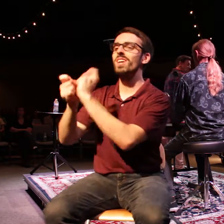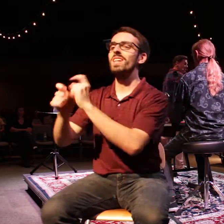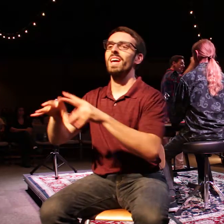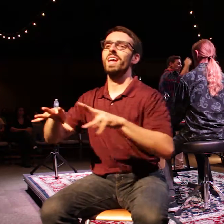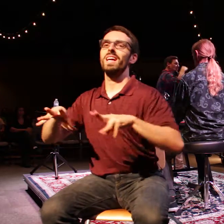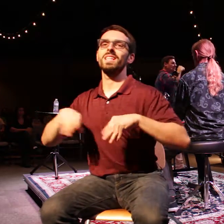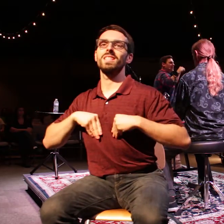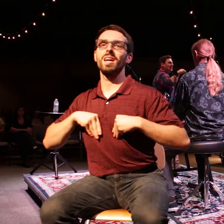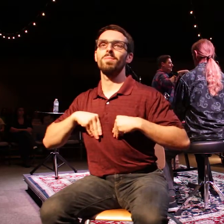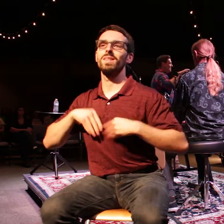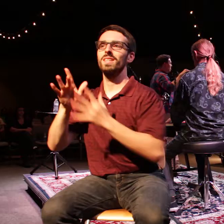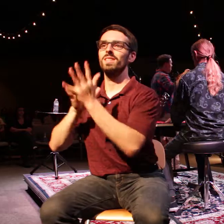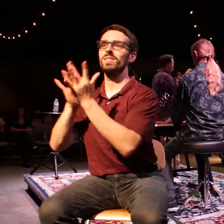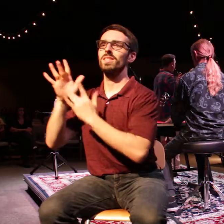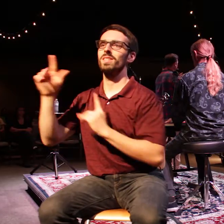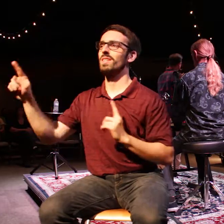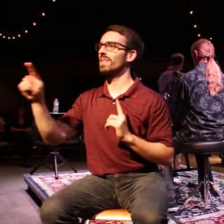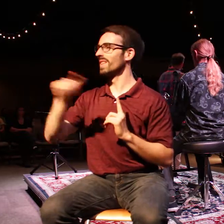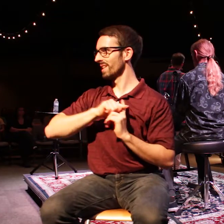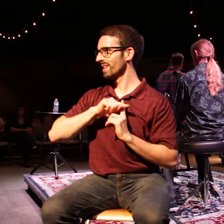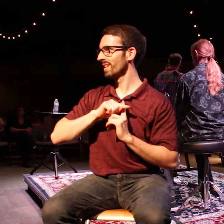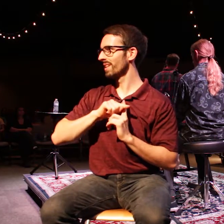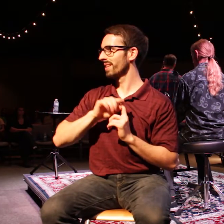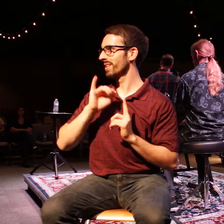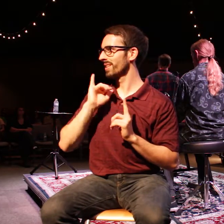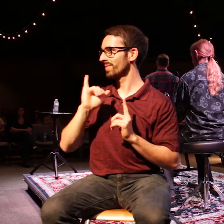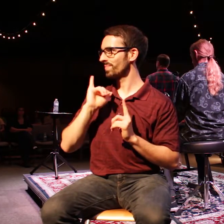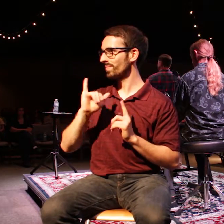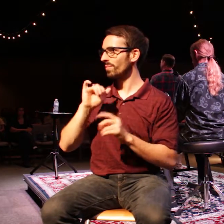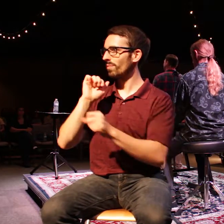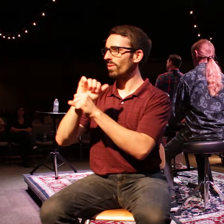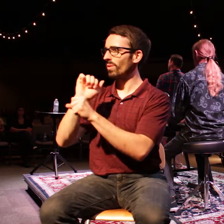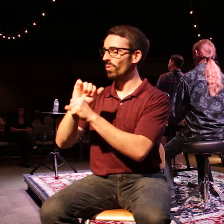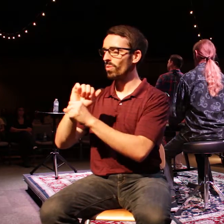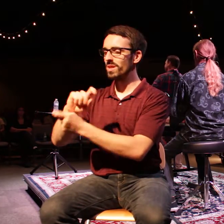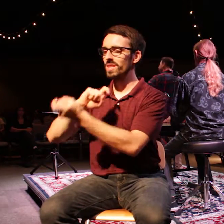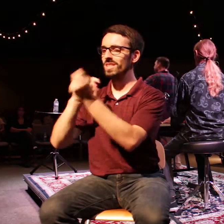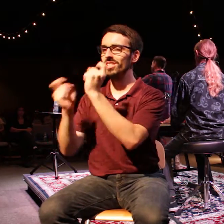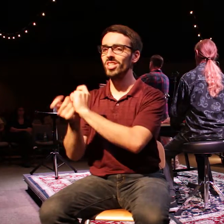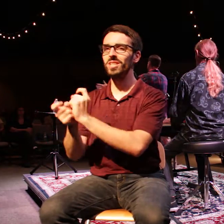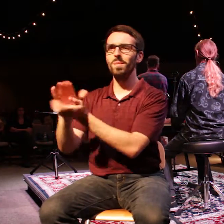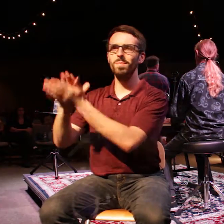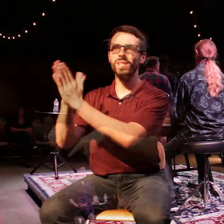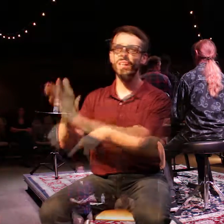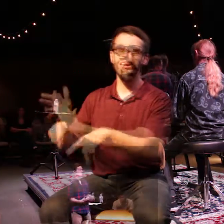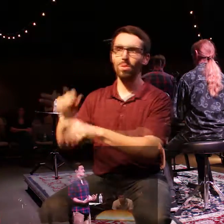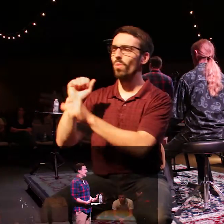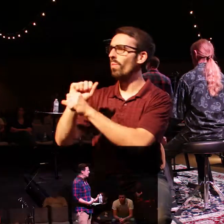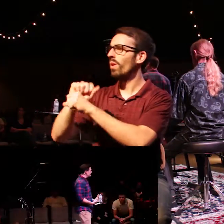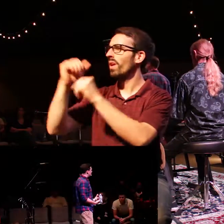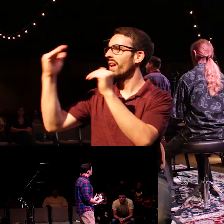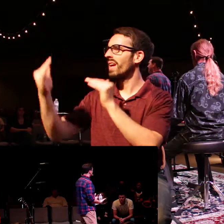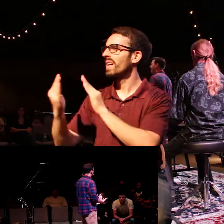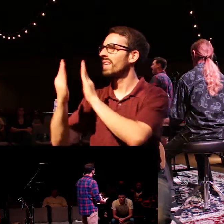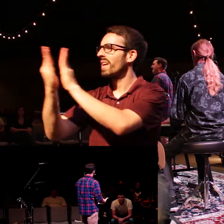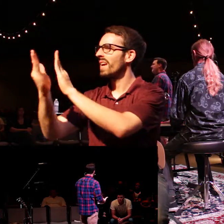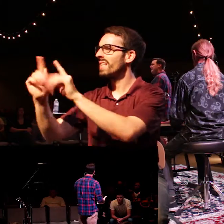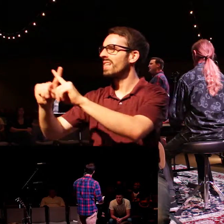was putting on work suddenly went away and he was a different person and he engaged his work, his family differently. And a big